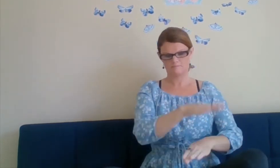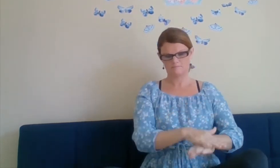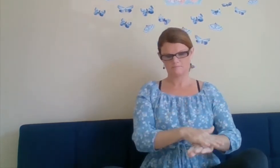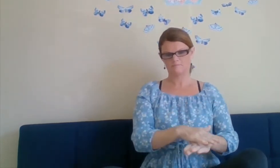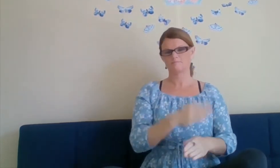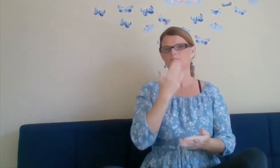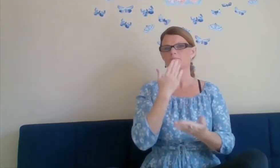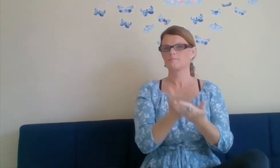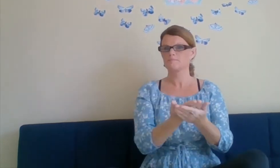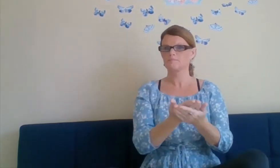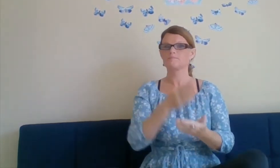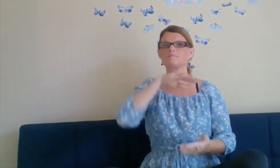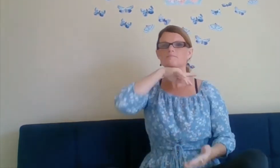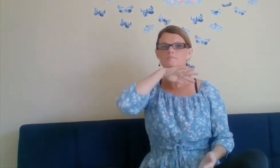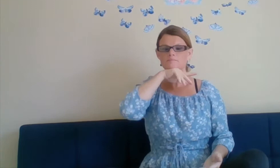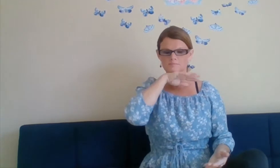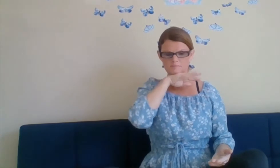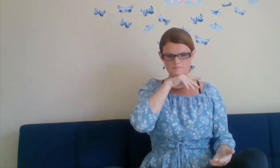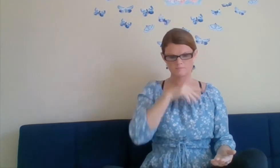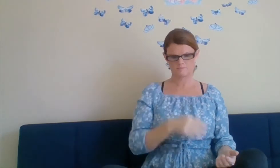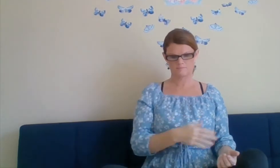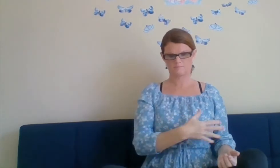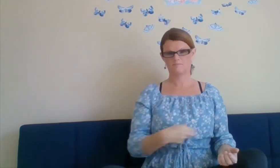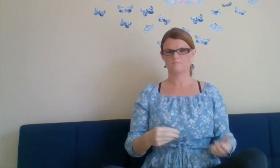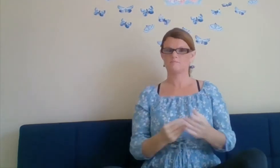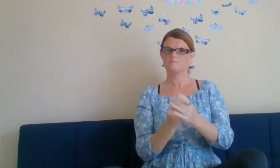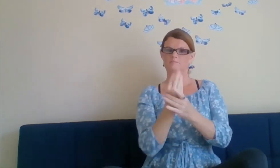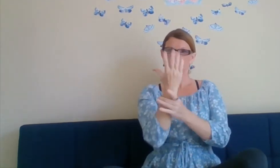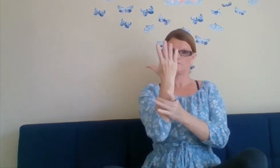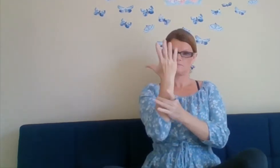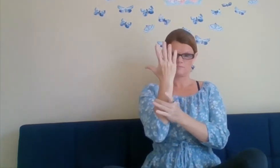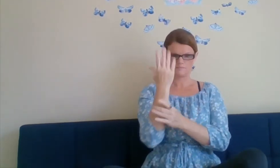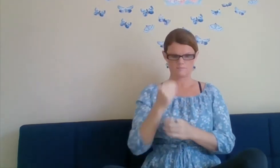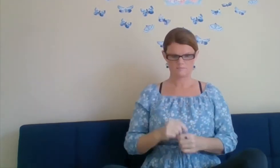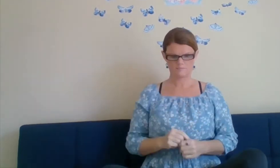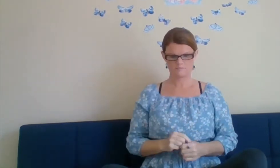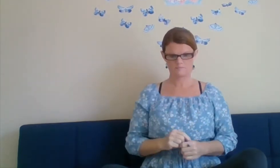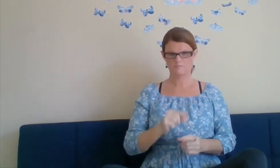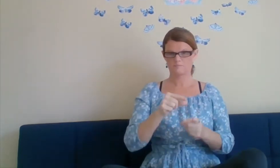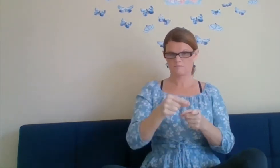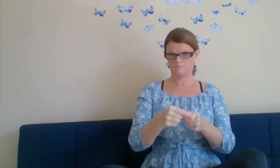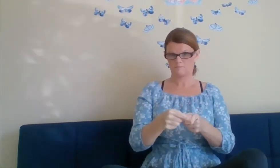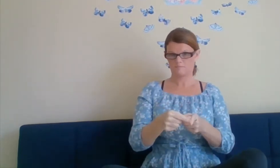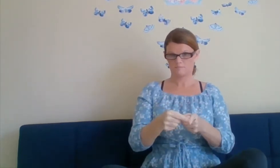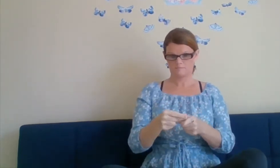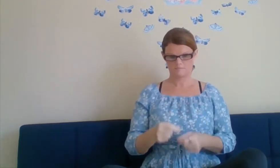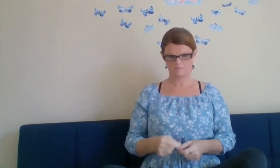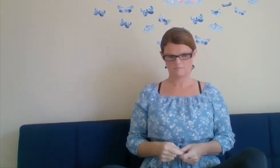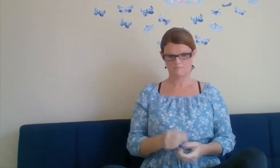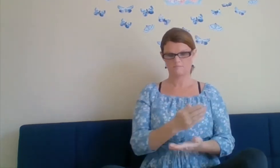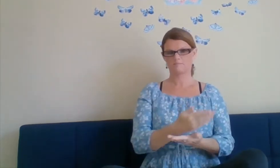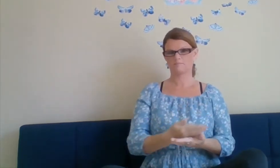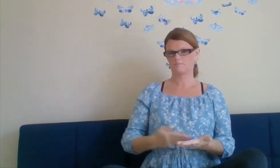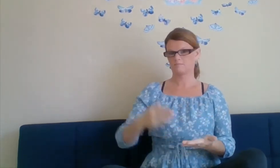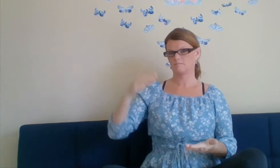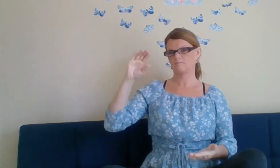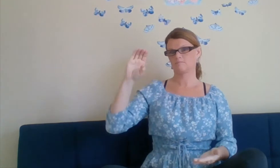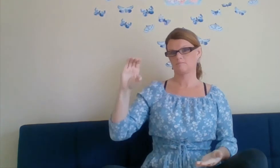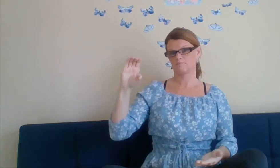and they grew green. Some some a hundred,